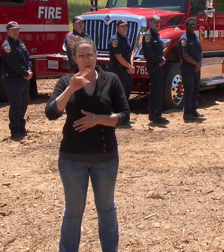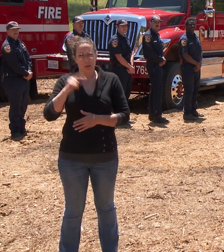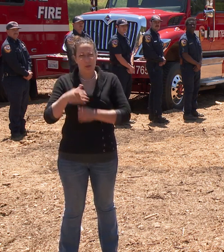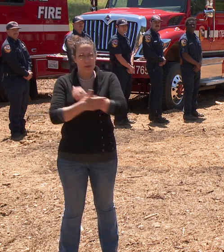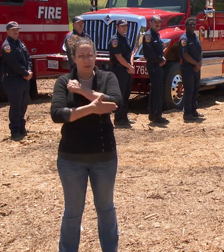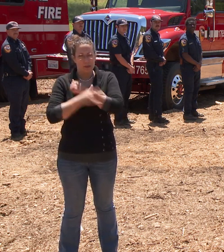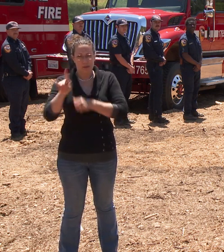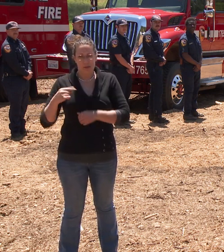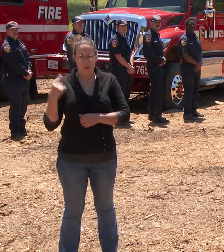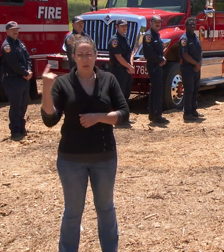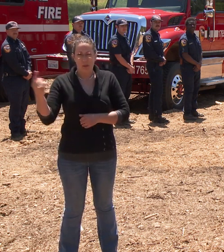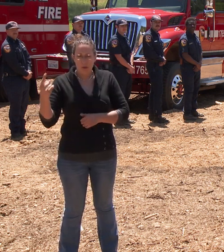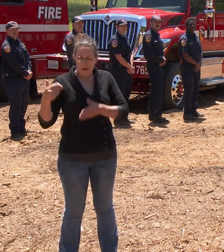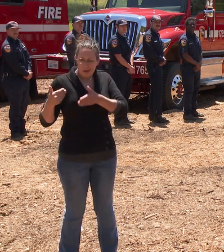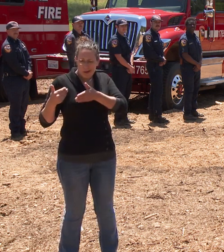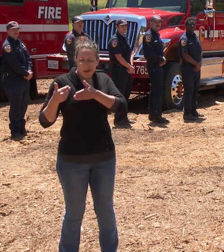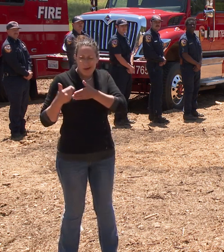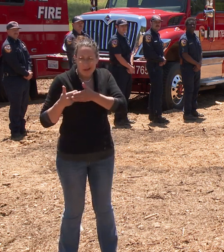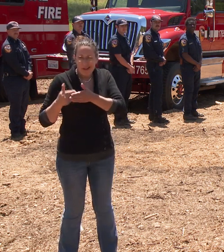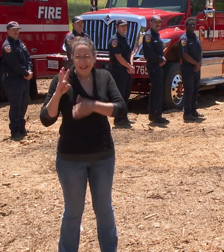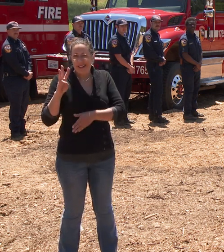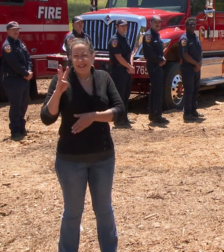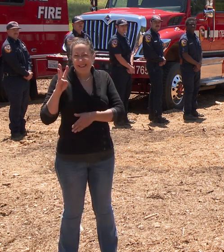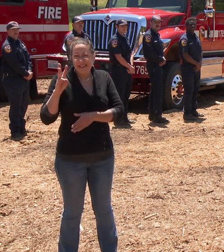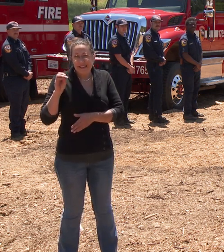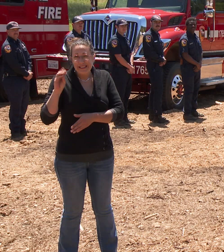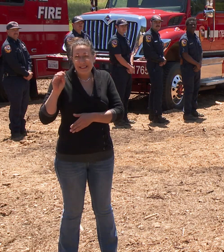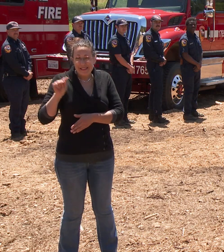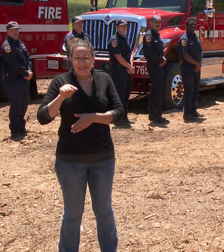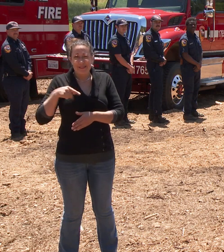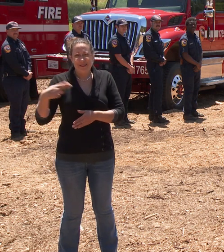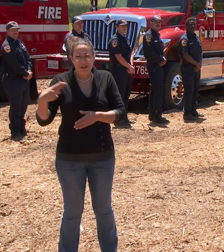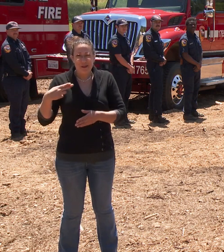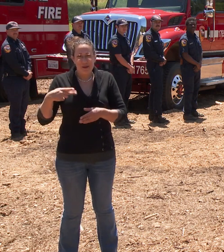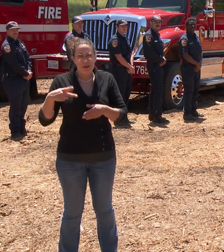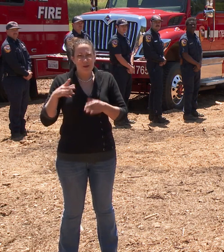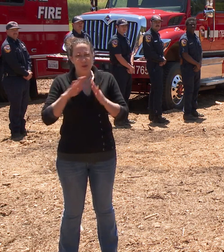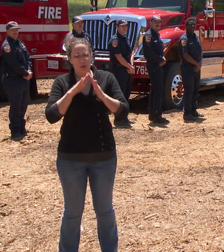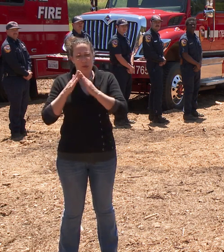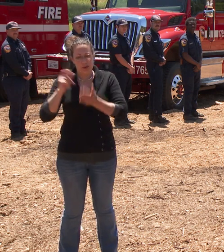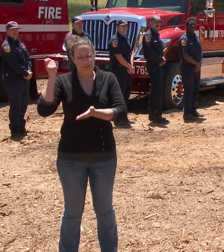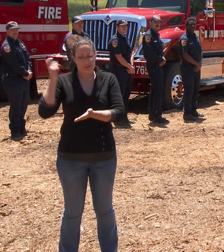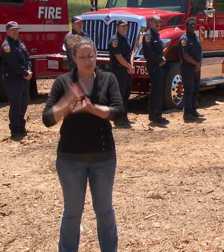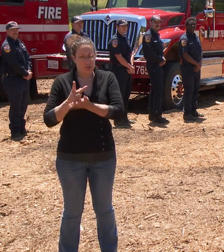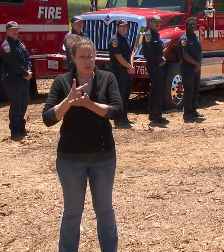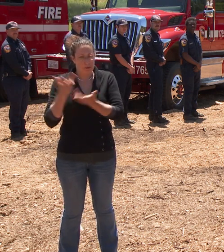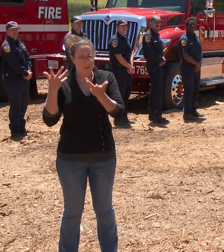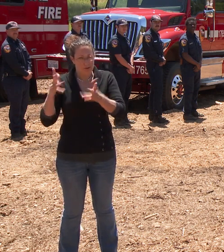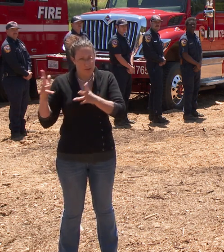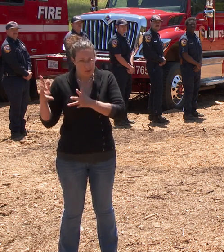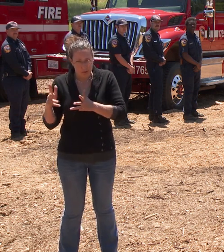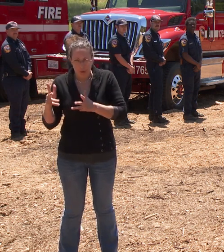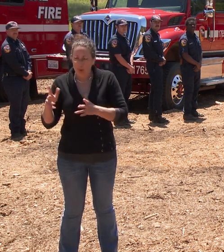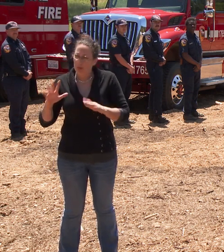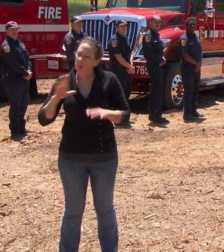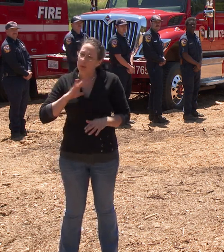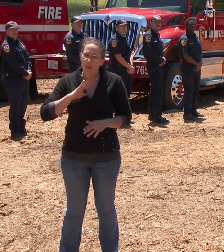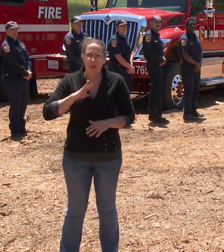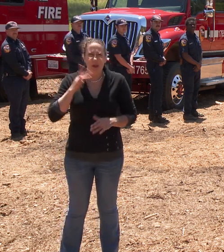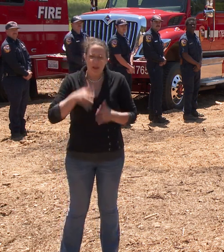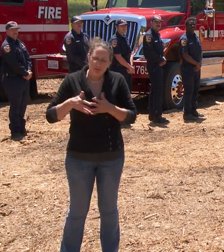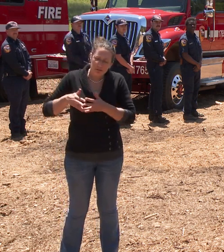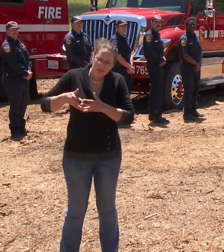they're on the precipice of having their 60th firewise community approved. These are true grassroots